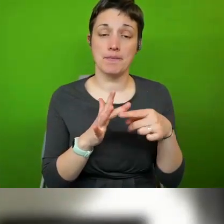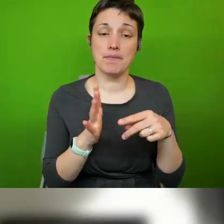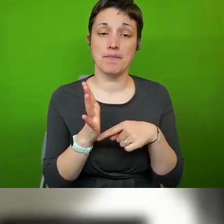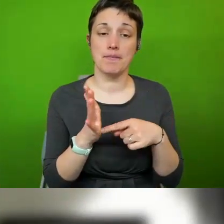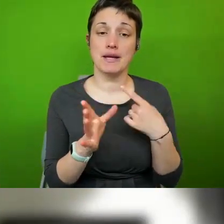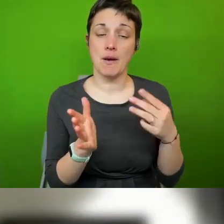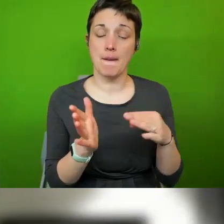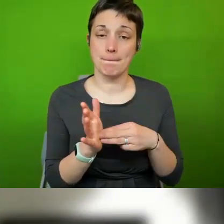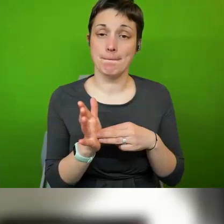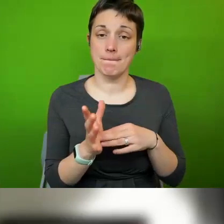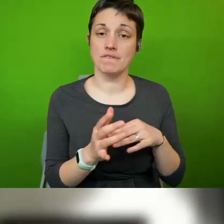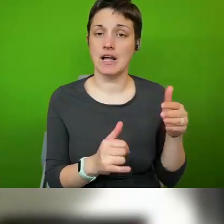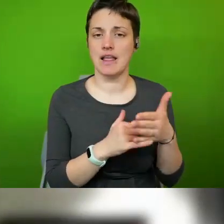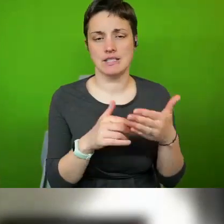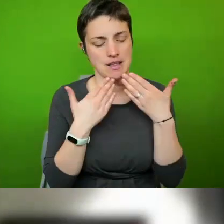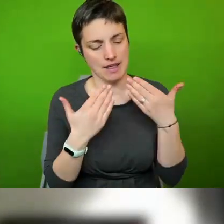give a final vote of thanks